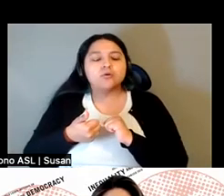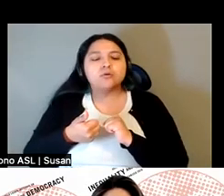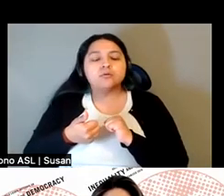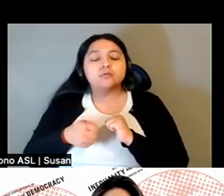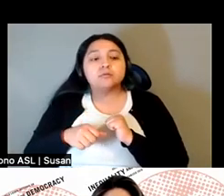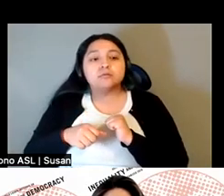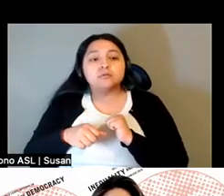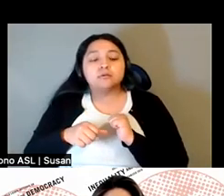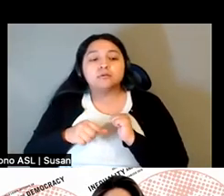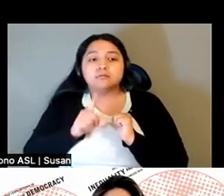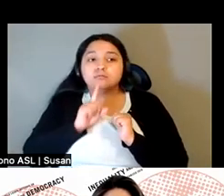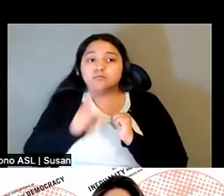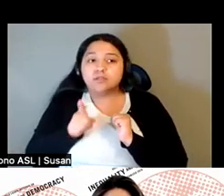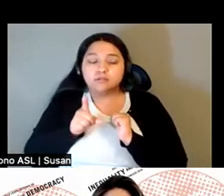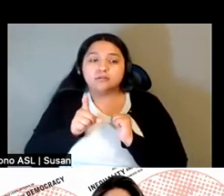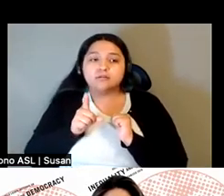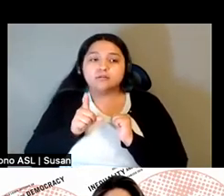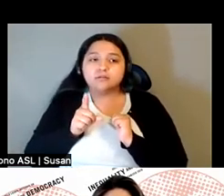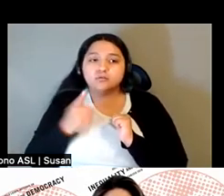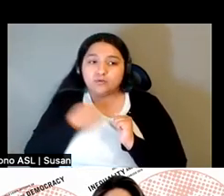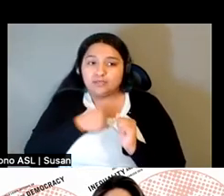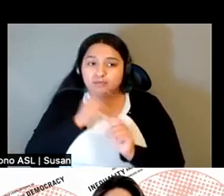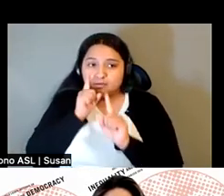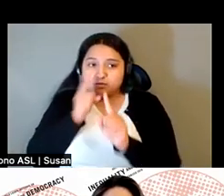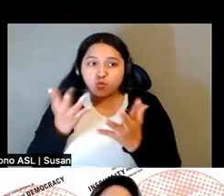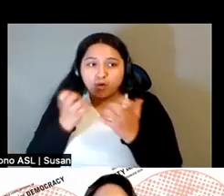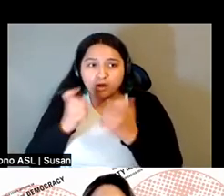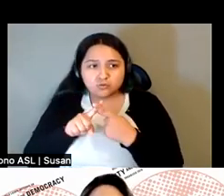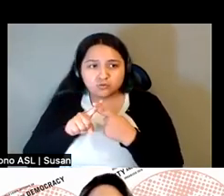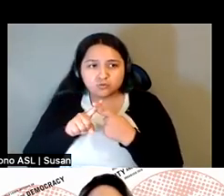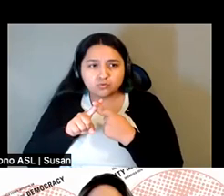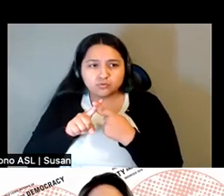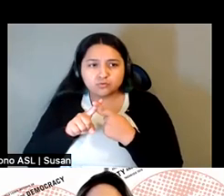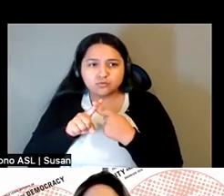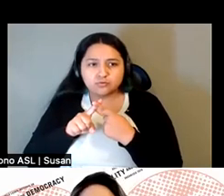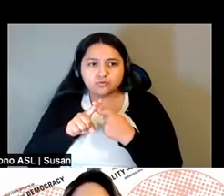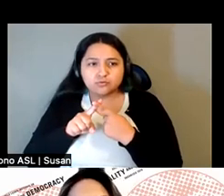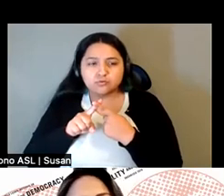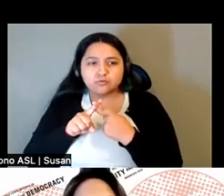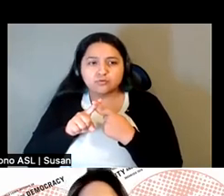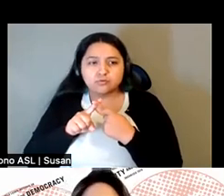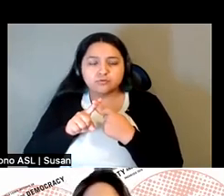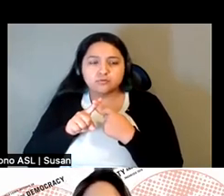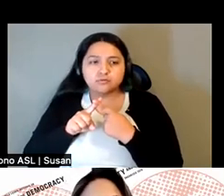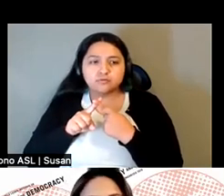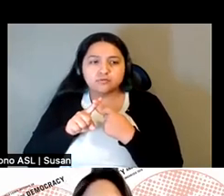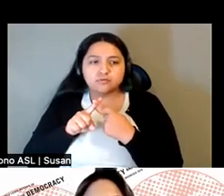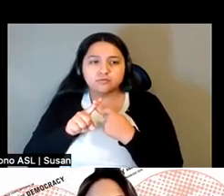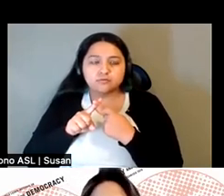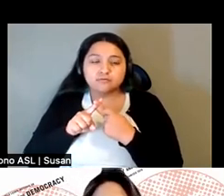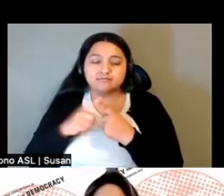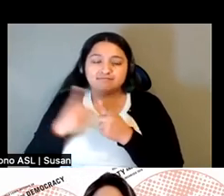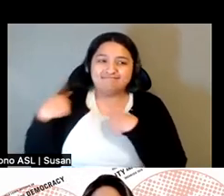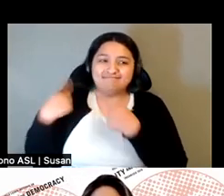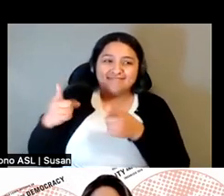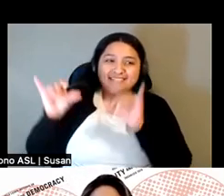possible, the structures and the processes that have been imposed upon us.